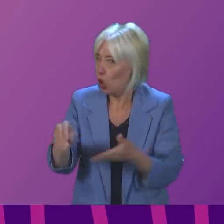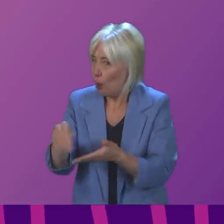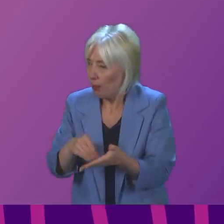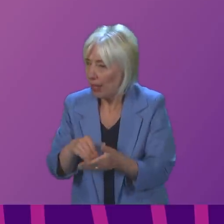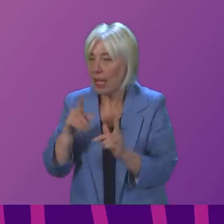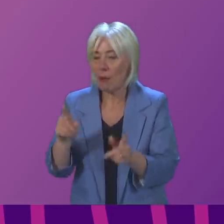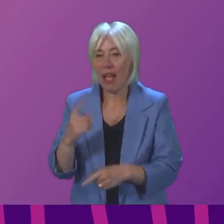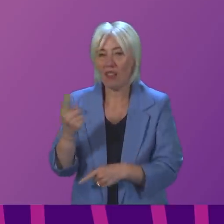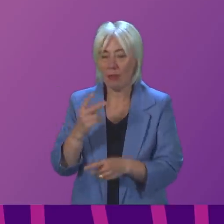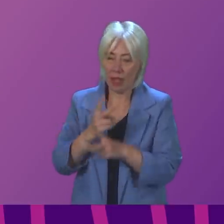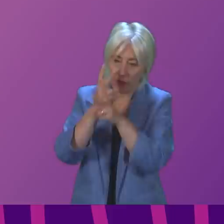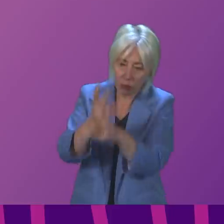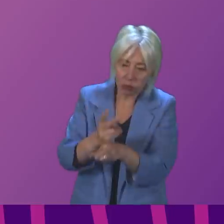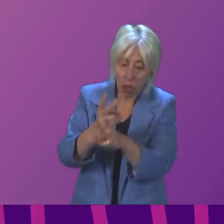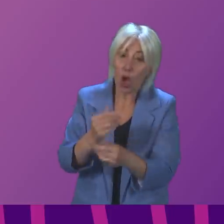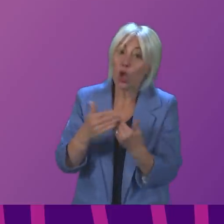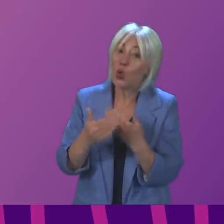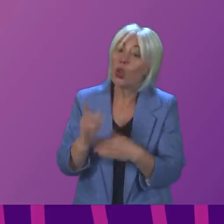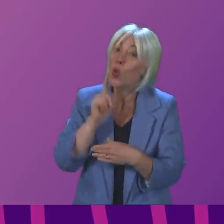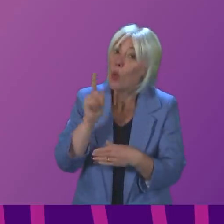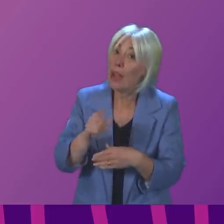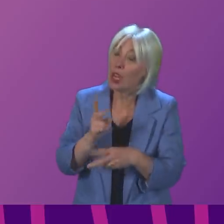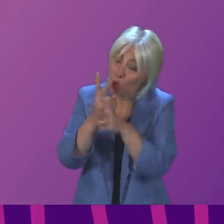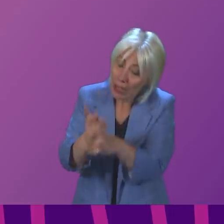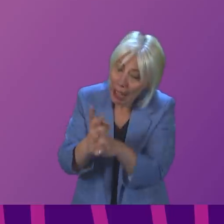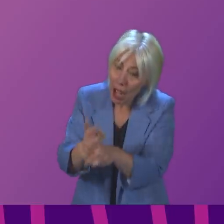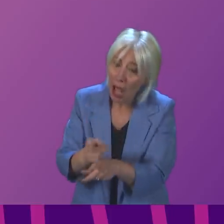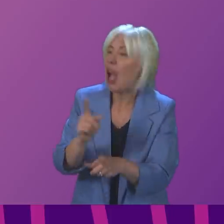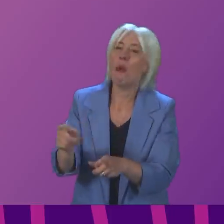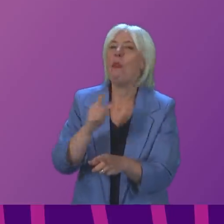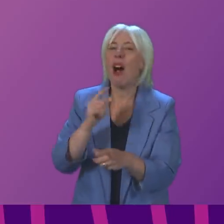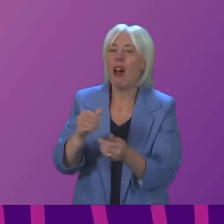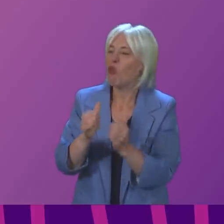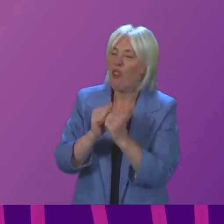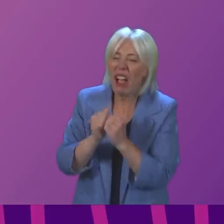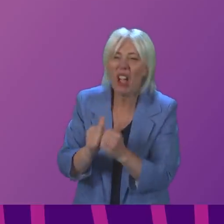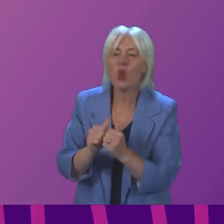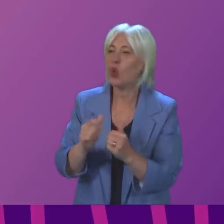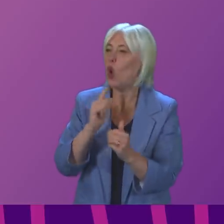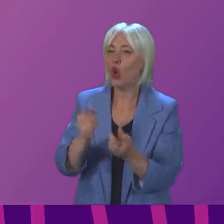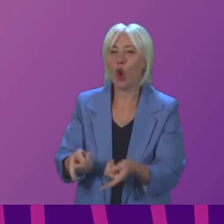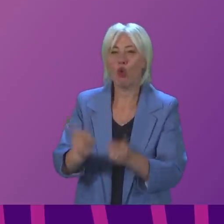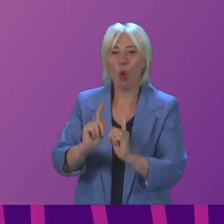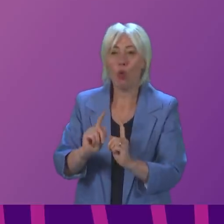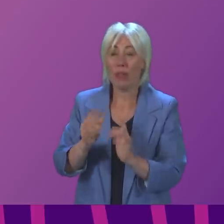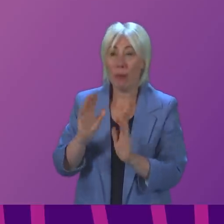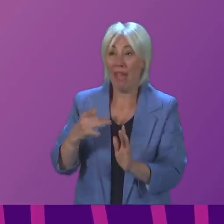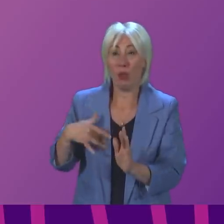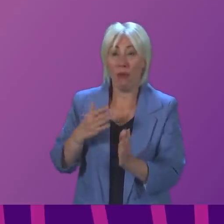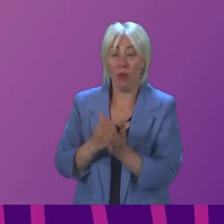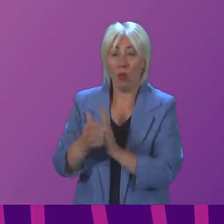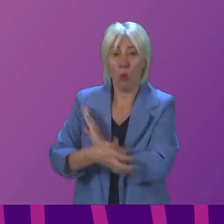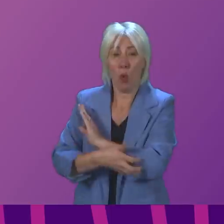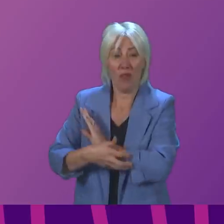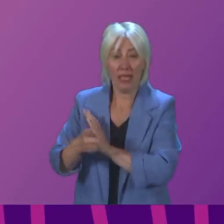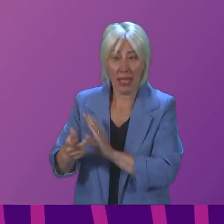look after someone, overwhelmingly women, remain badly undervalued and unrewarded, with many living in poverty as a result. Does the First Minister